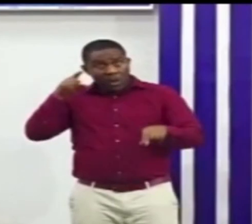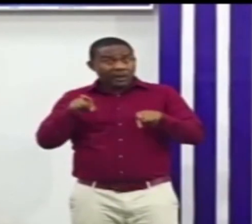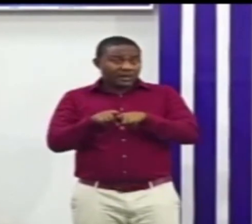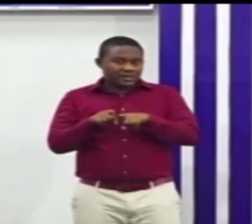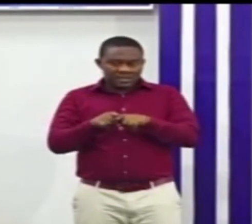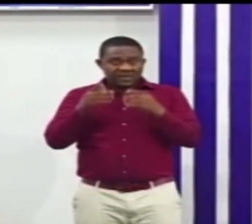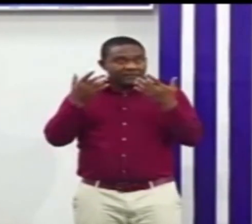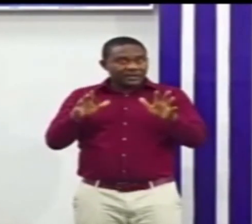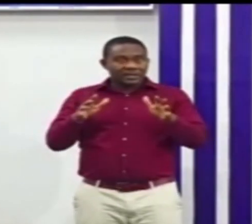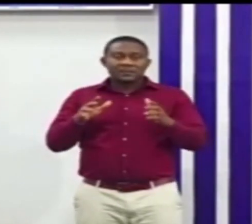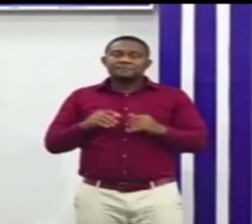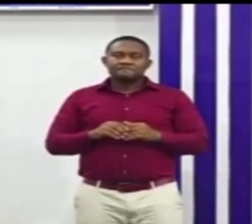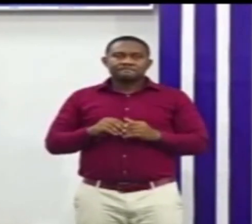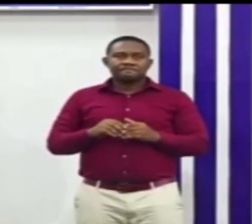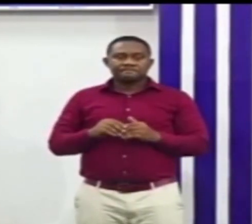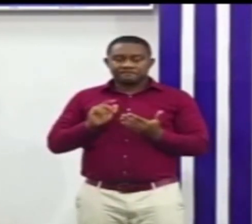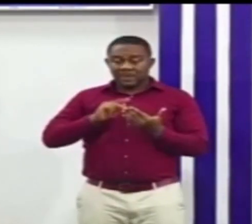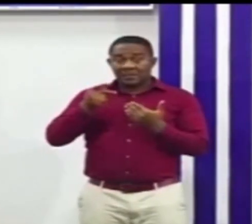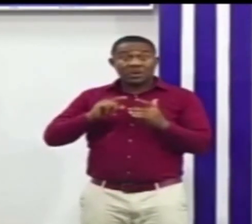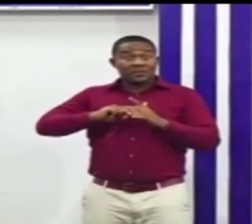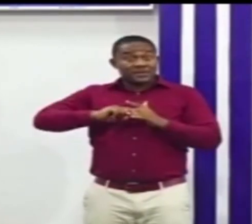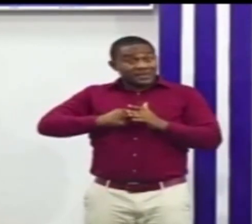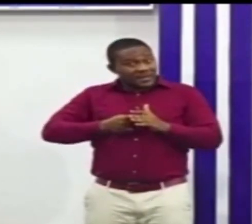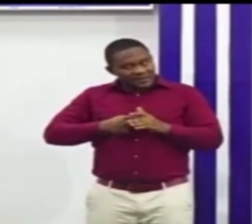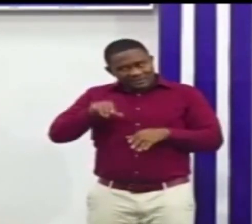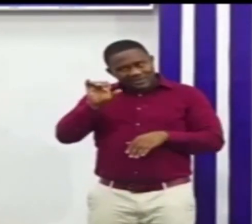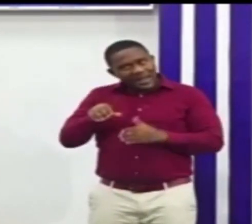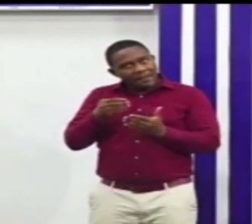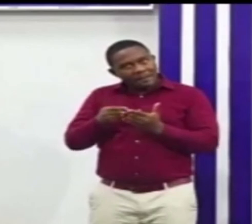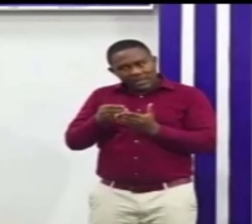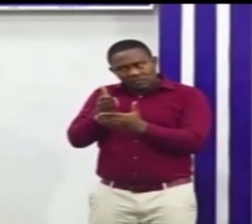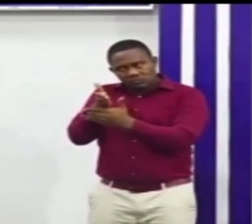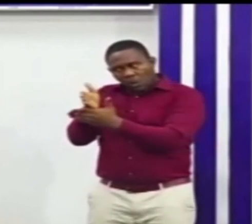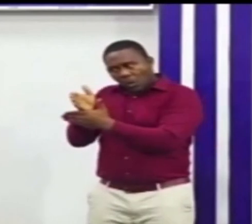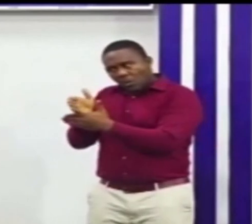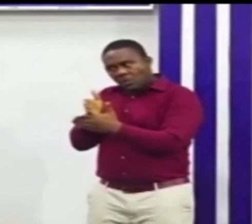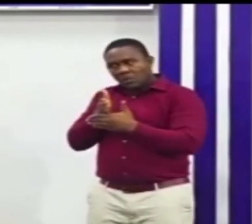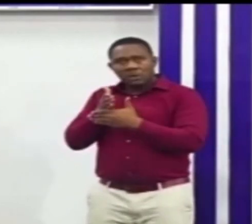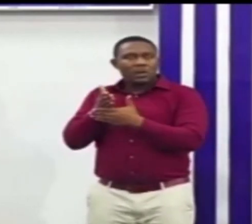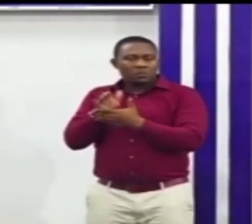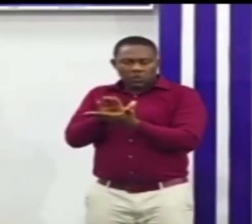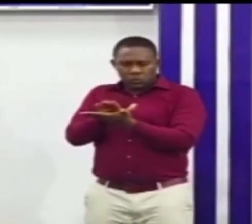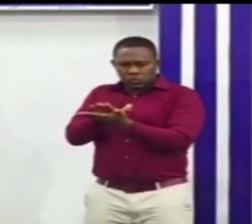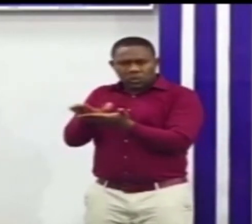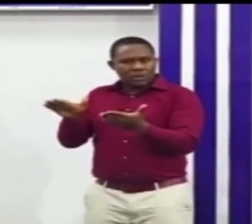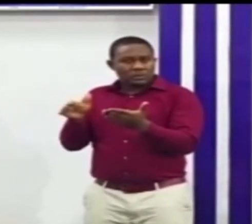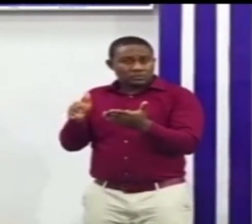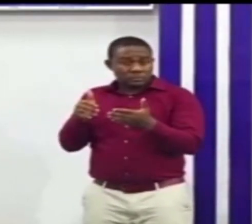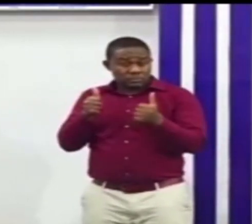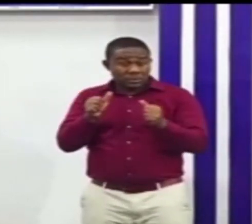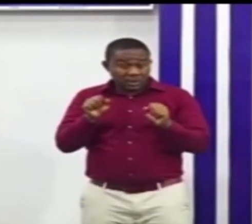day when this program is rolled out everything goes very efficiently and it's transparent for us all to be able access